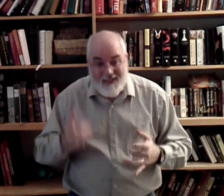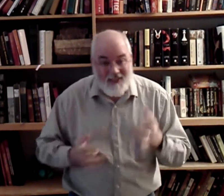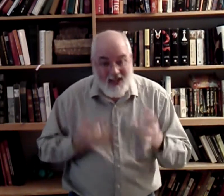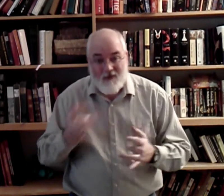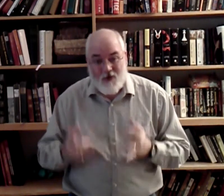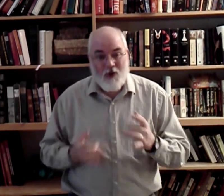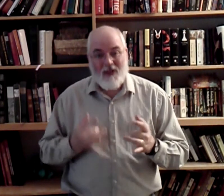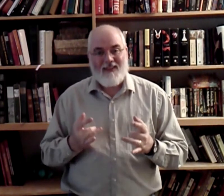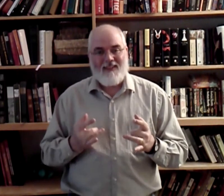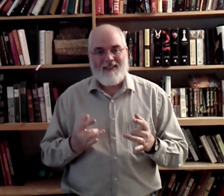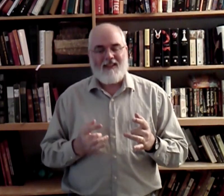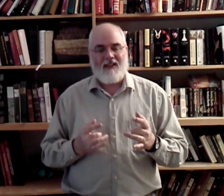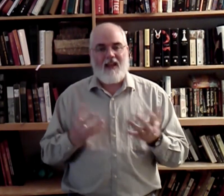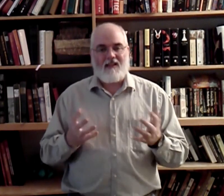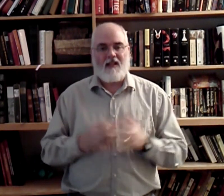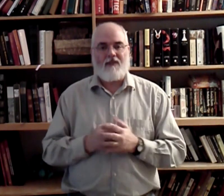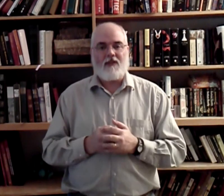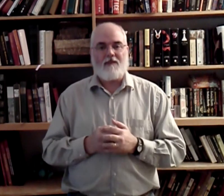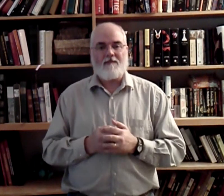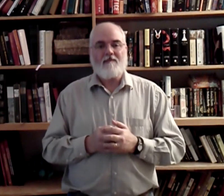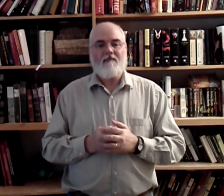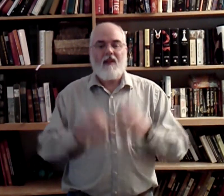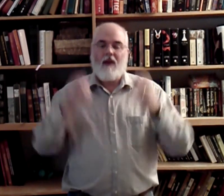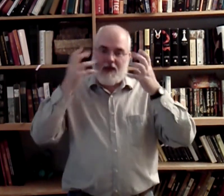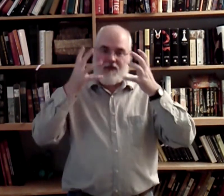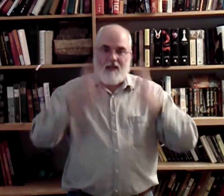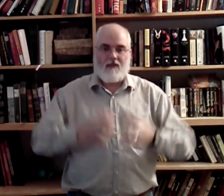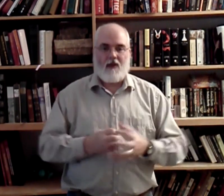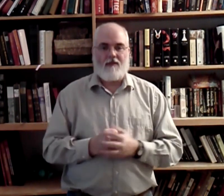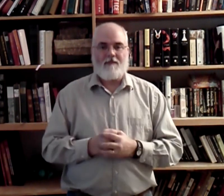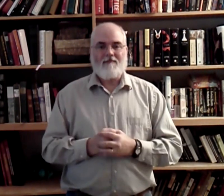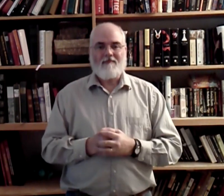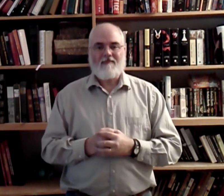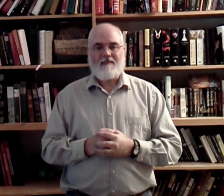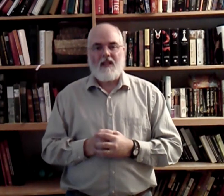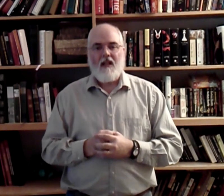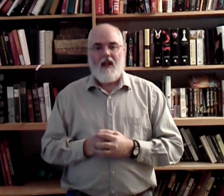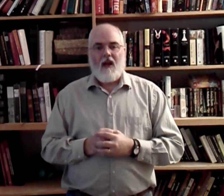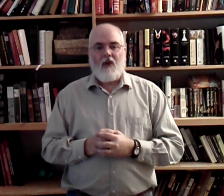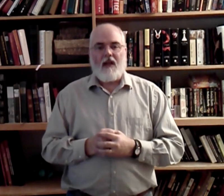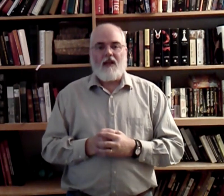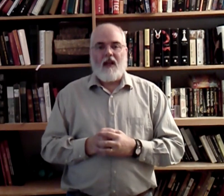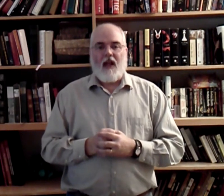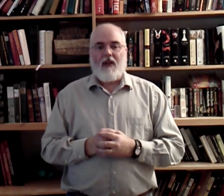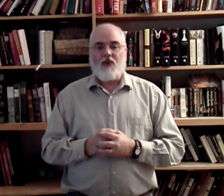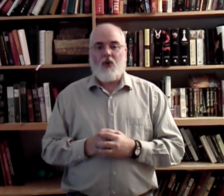the sign for joy. Okay? See the difference? You've got to get your face involved. Okay. Life. And. Joy.